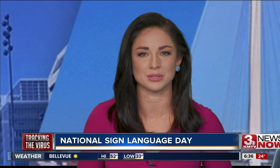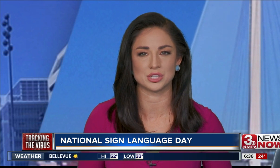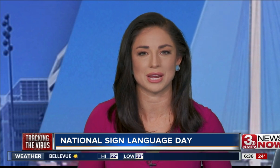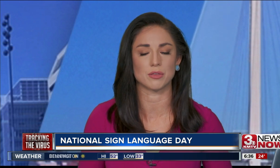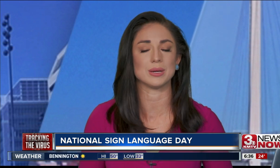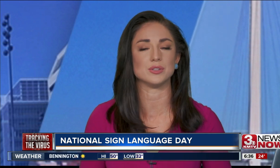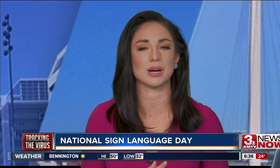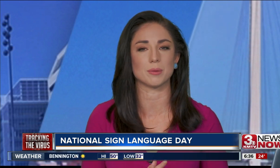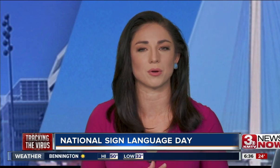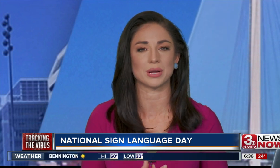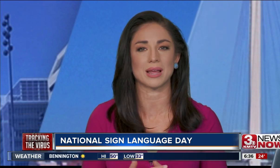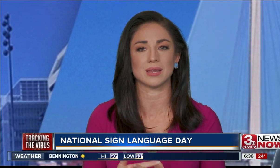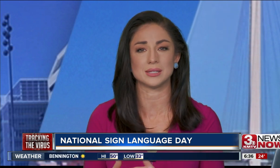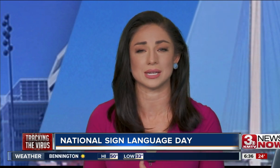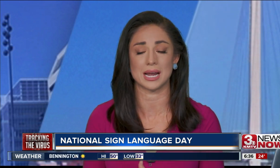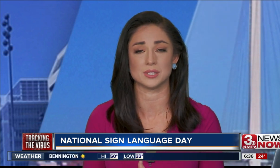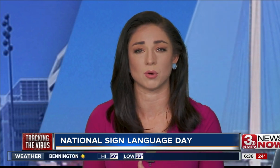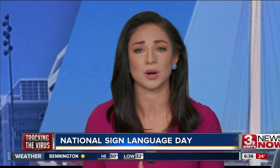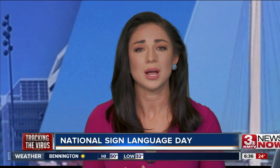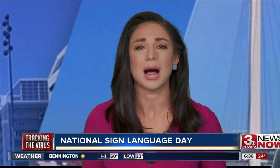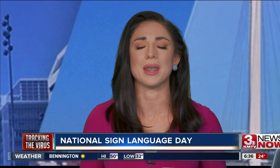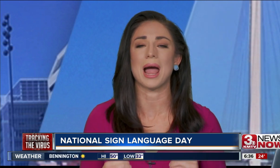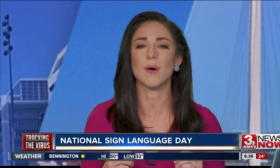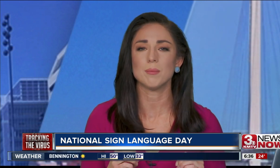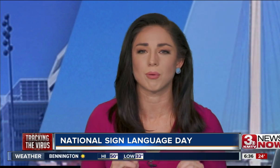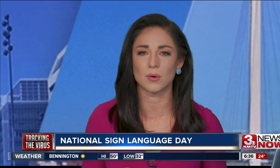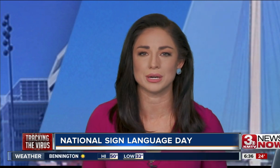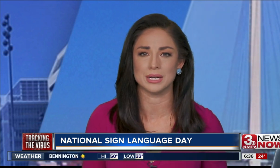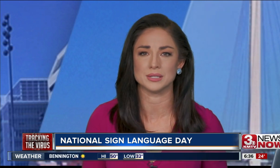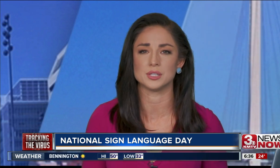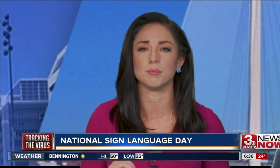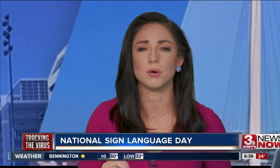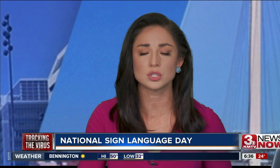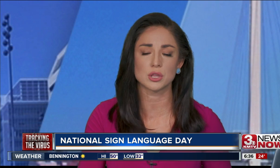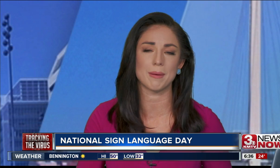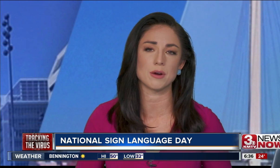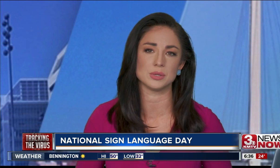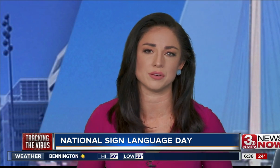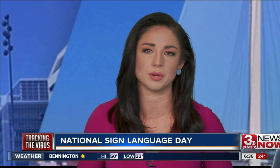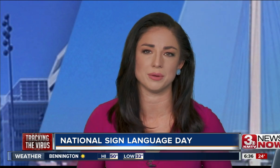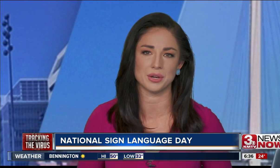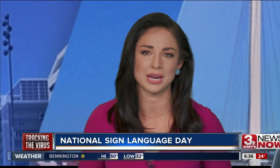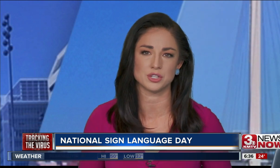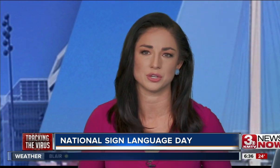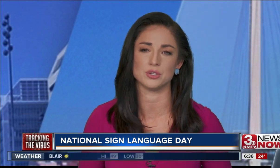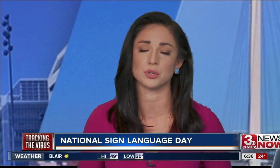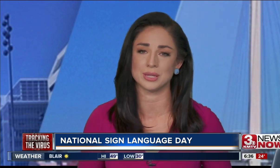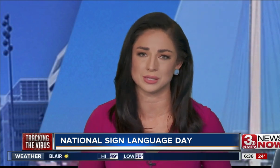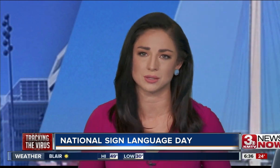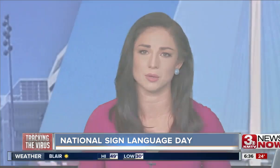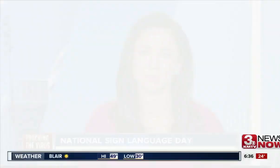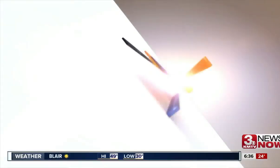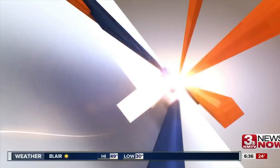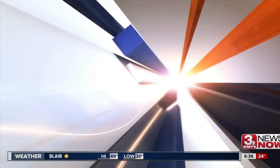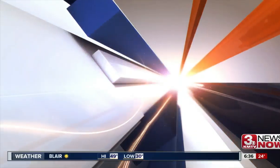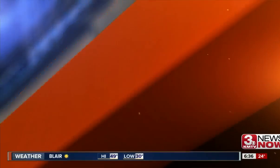Language Day, 3 News Now reporter Kat Lutzen has more on how important it is to push the boundaries of communication during this global pandemic.